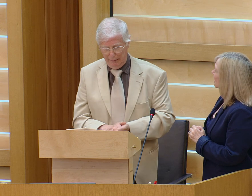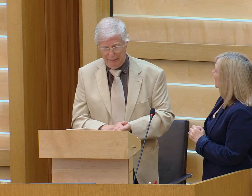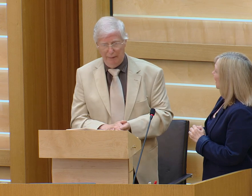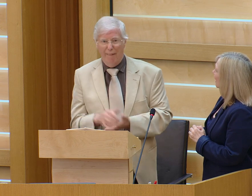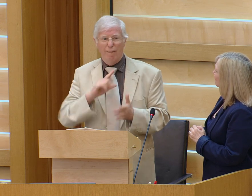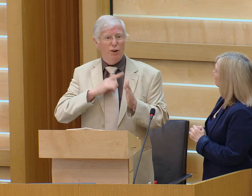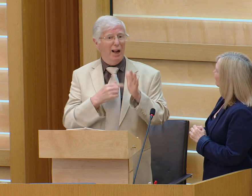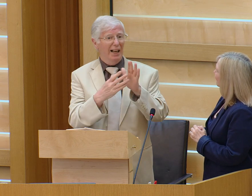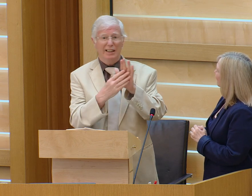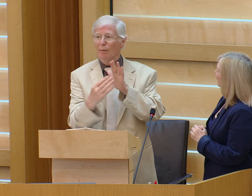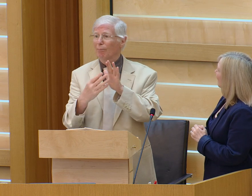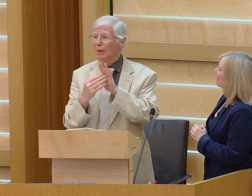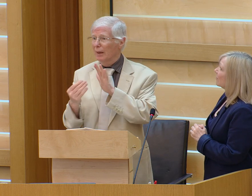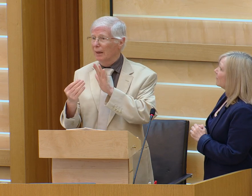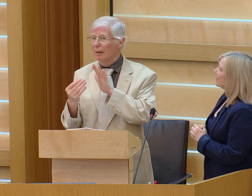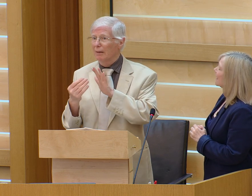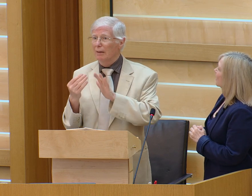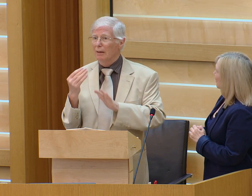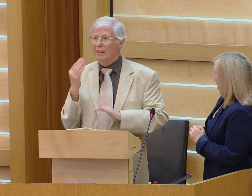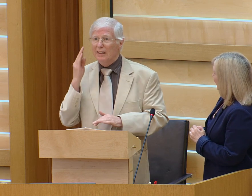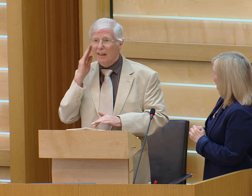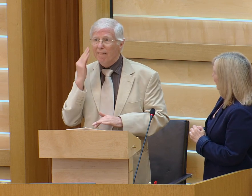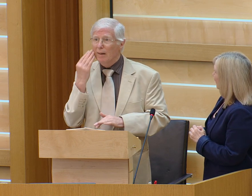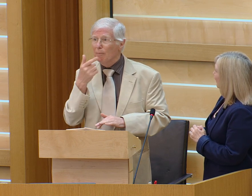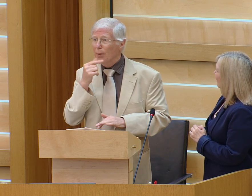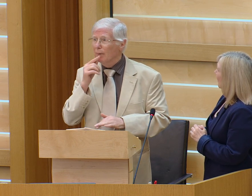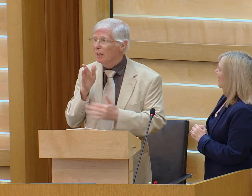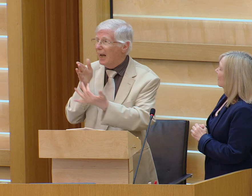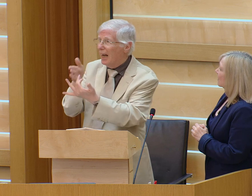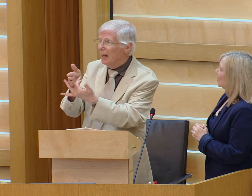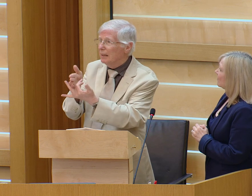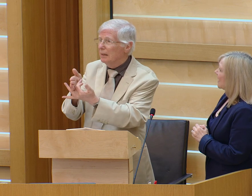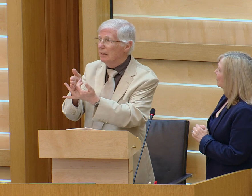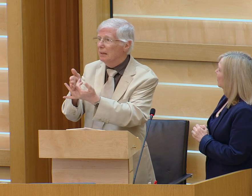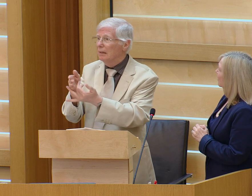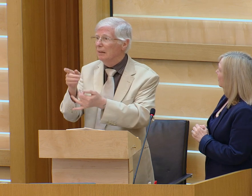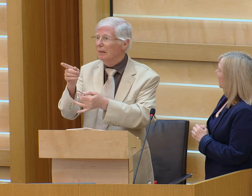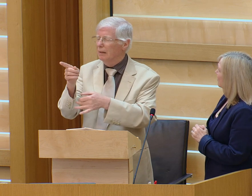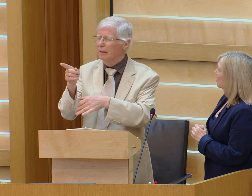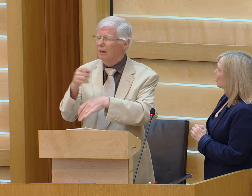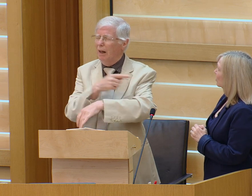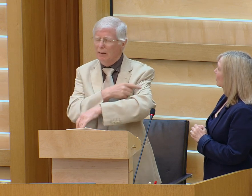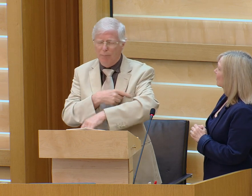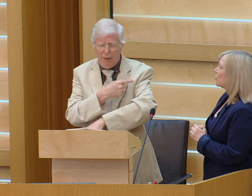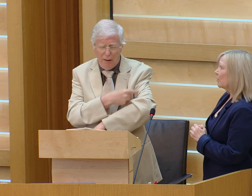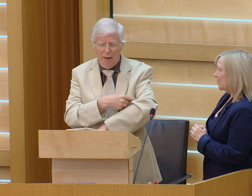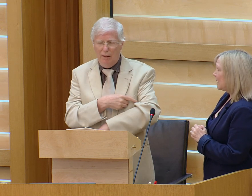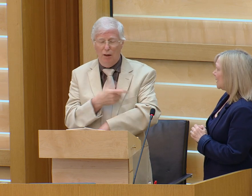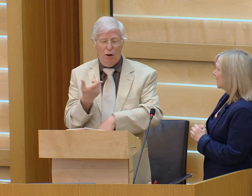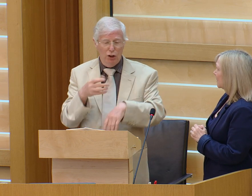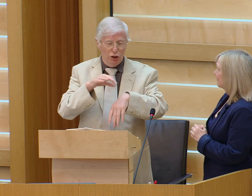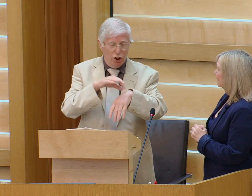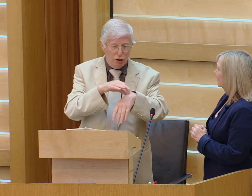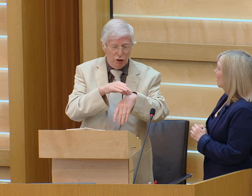lot in society today for example you have deaf people that perhaps go to